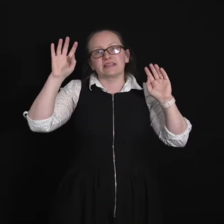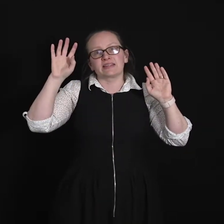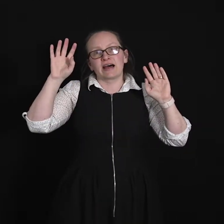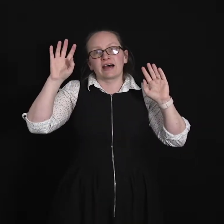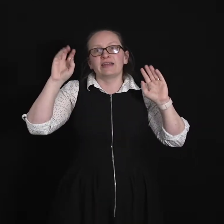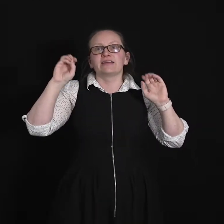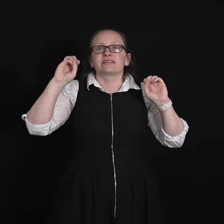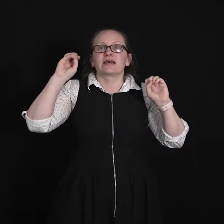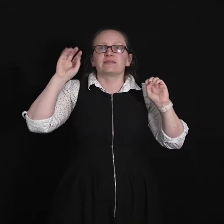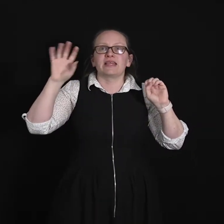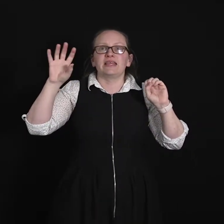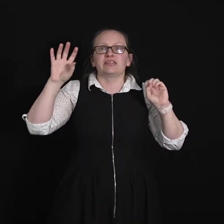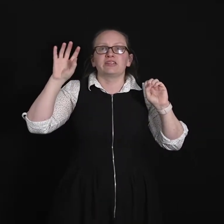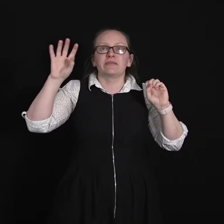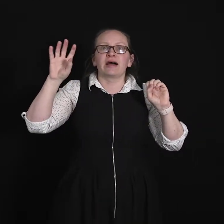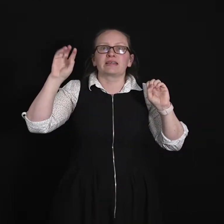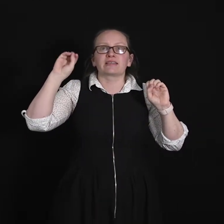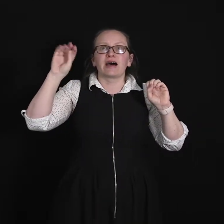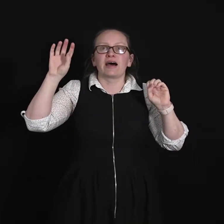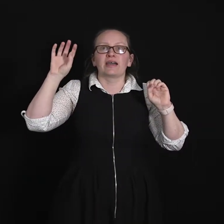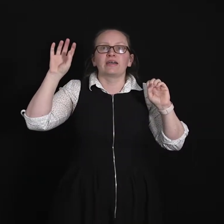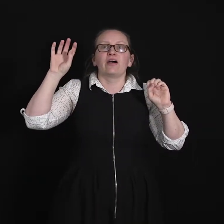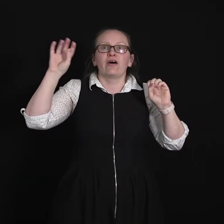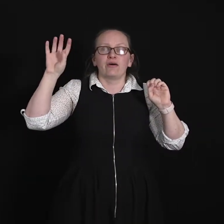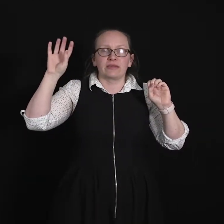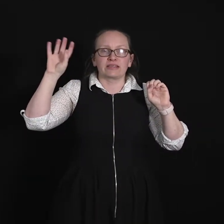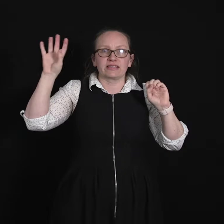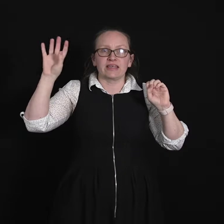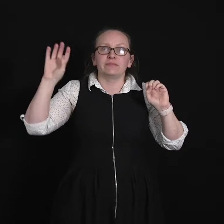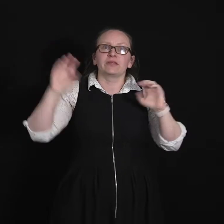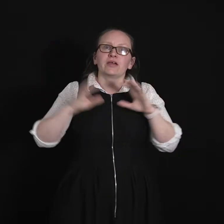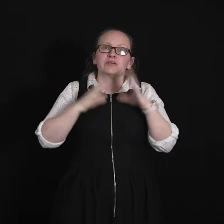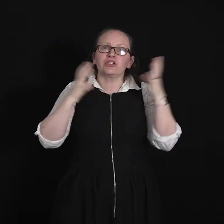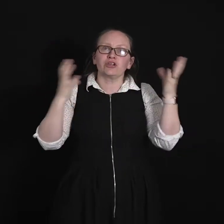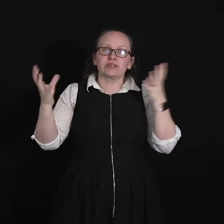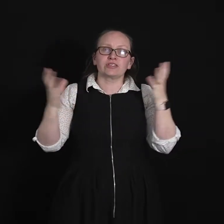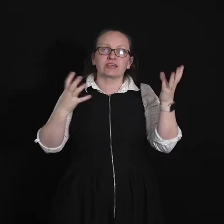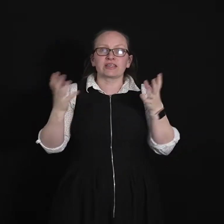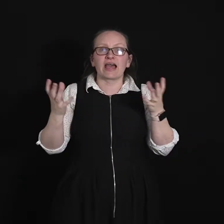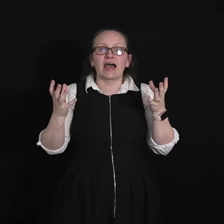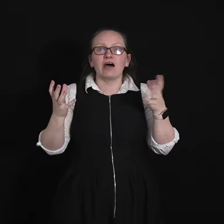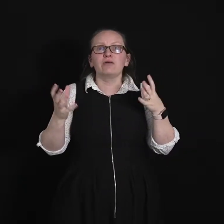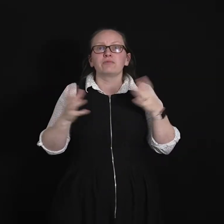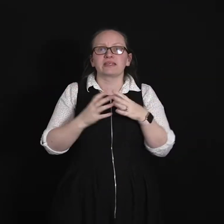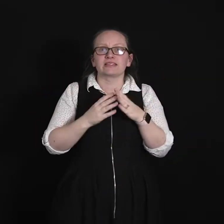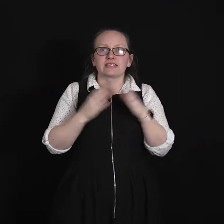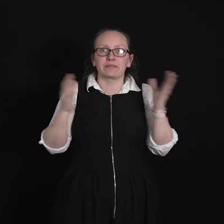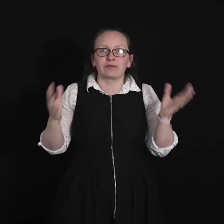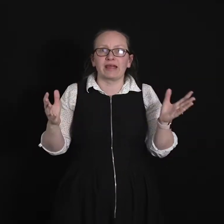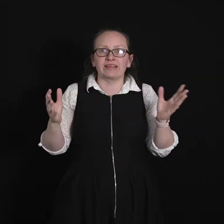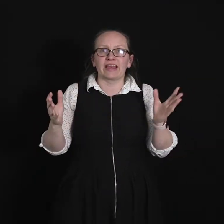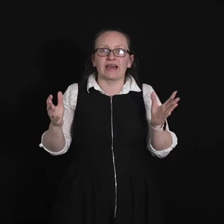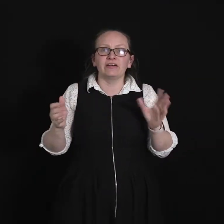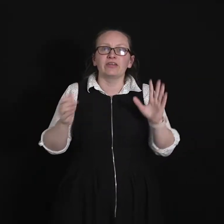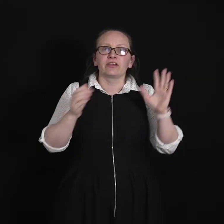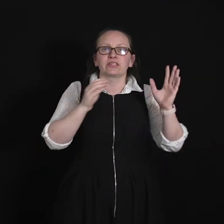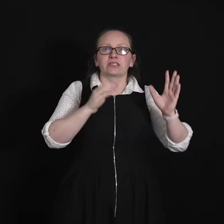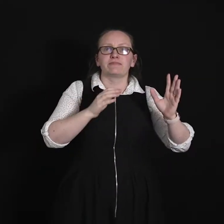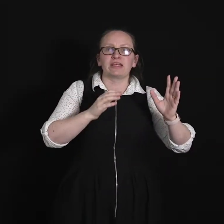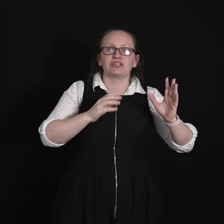Psi times e to the minus i omega t which shows us how we can separate out the spatial